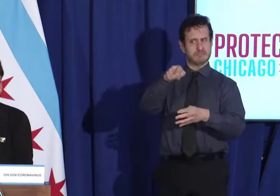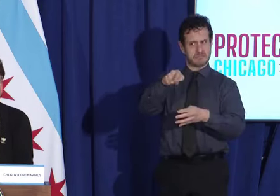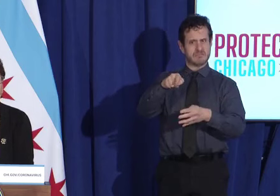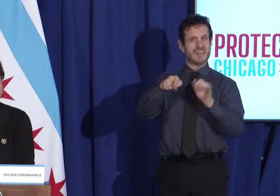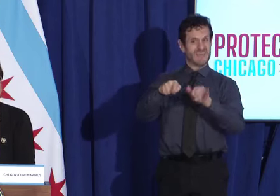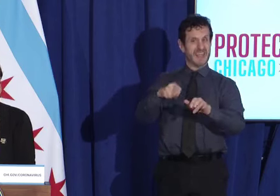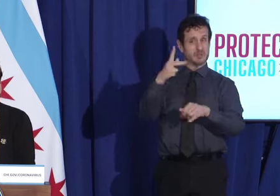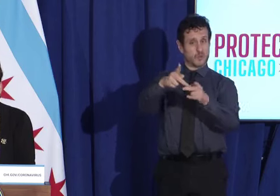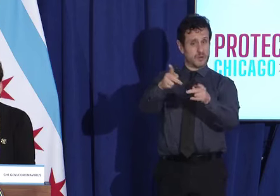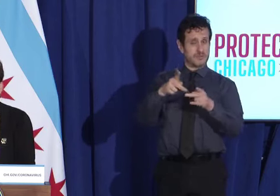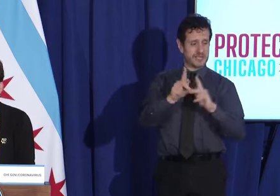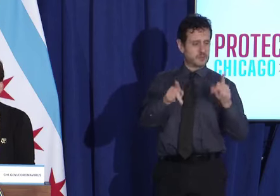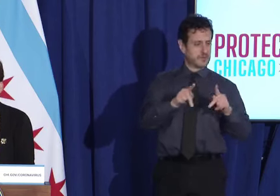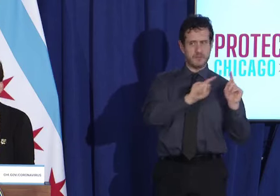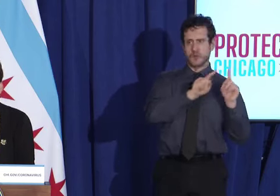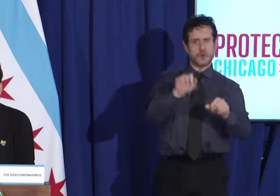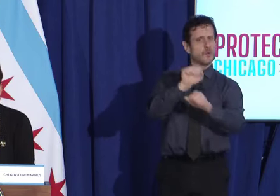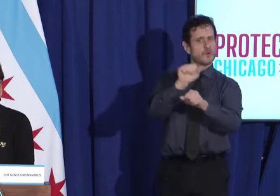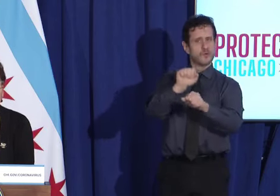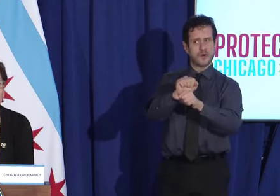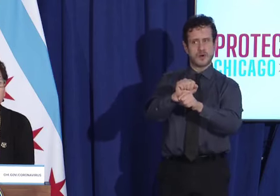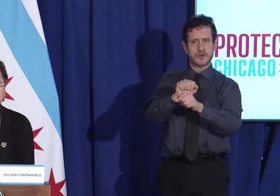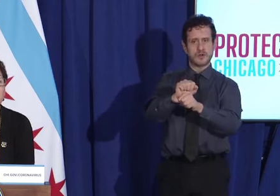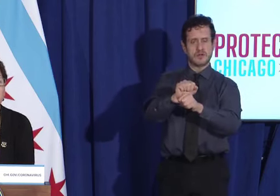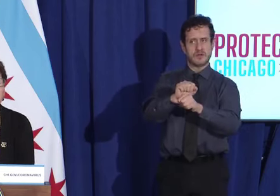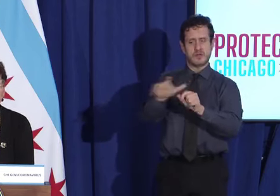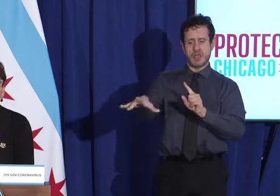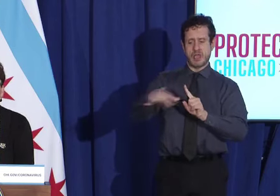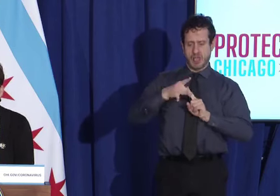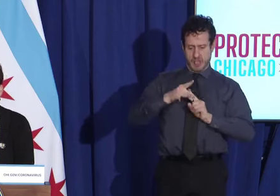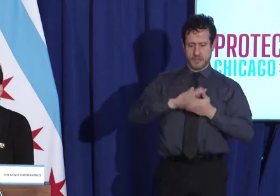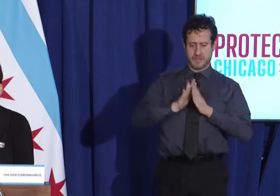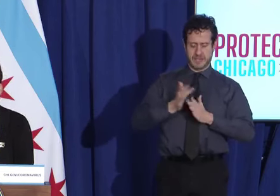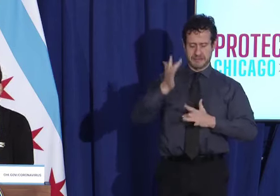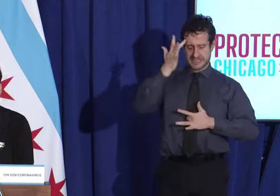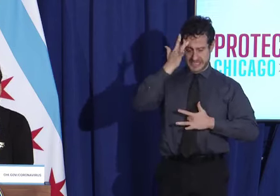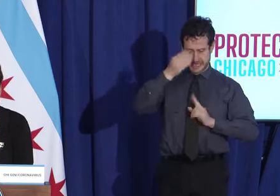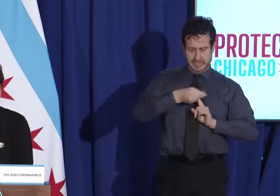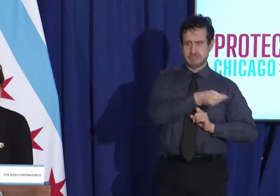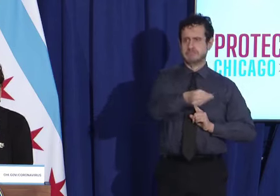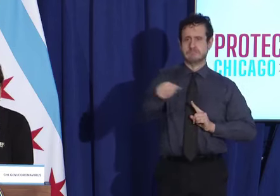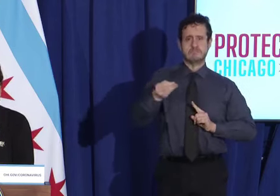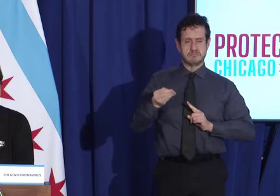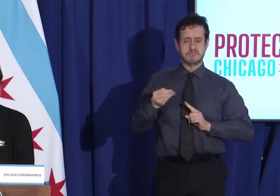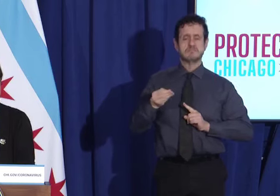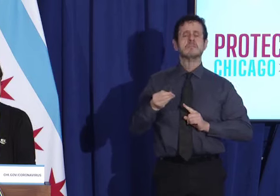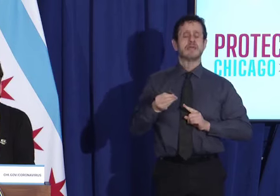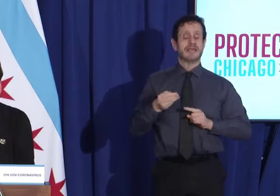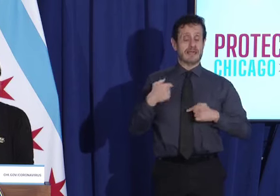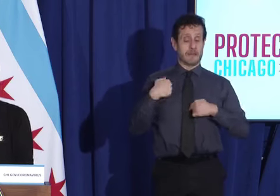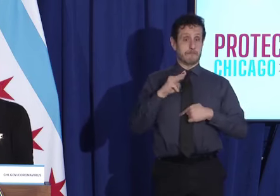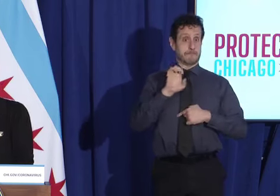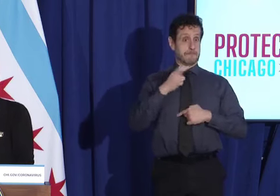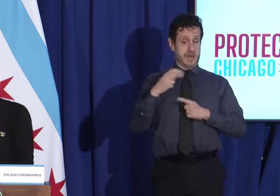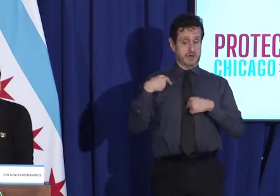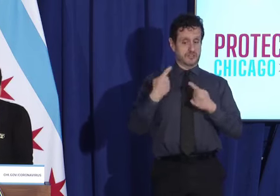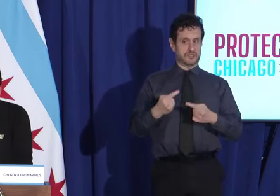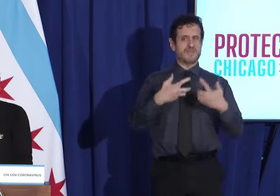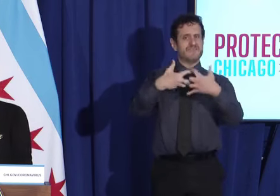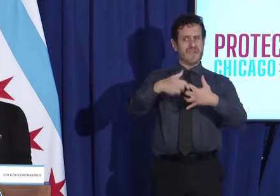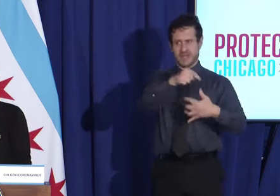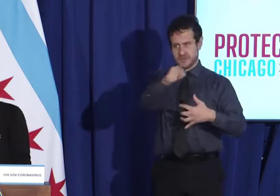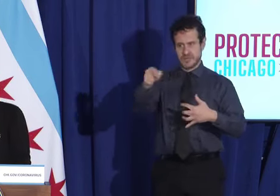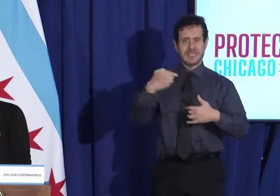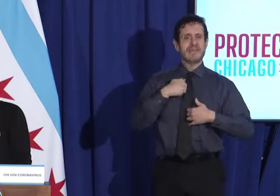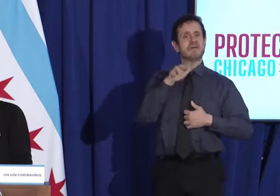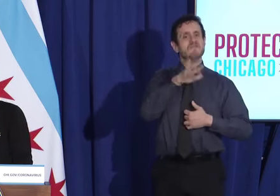people get sick the most. And there has been about 52 outbreaks since March in these factories. So we have